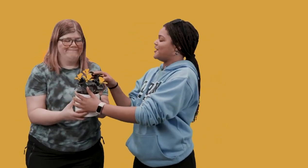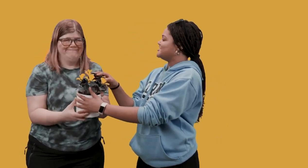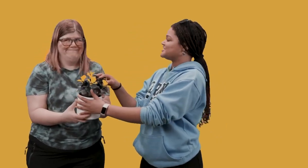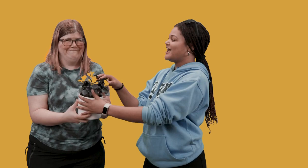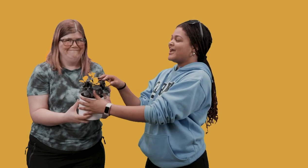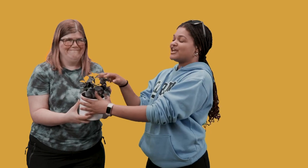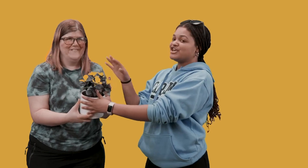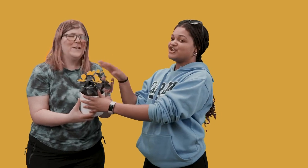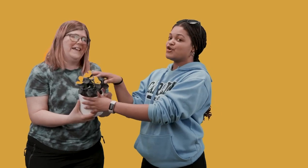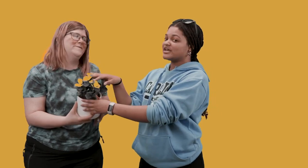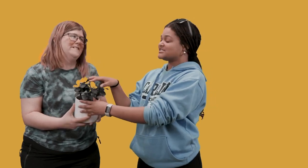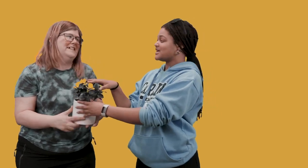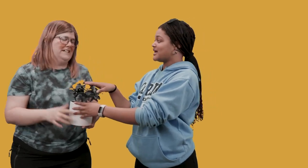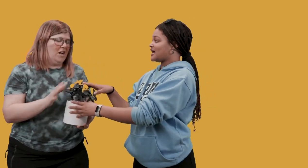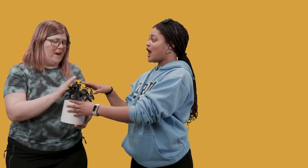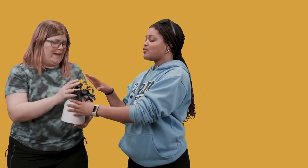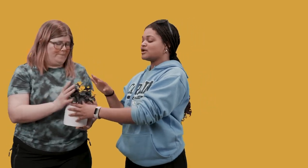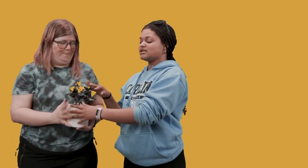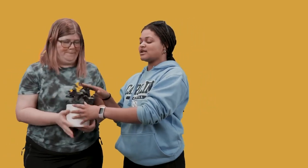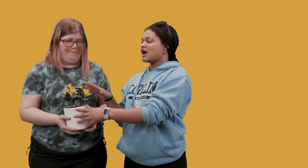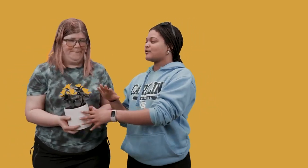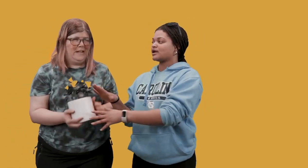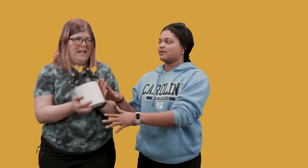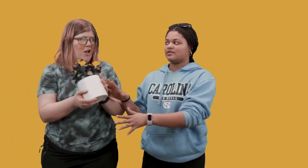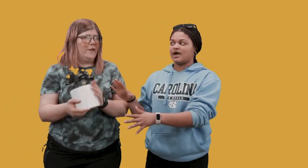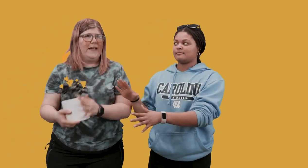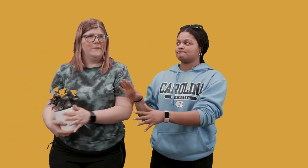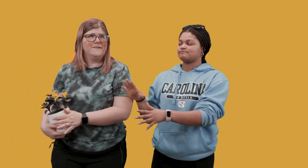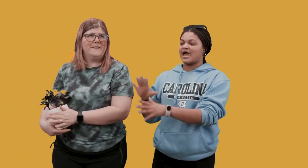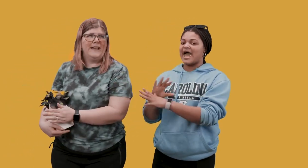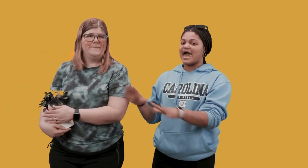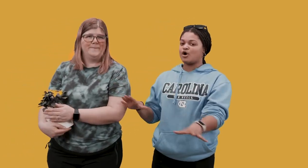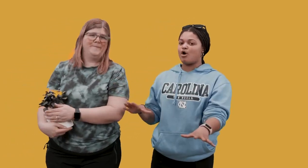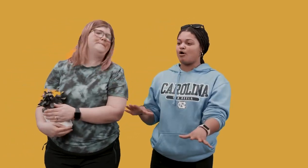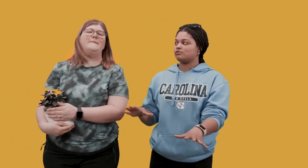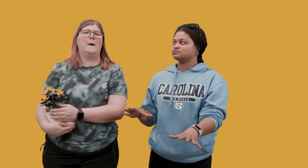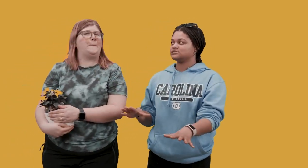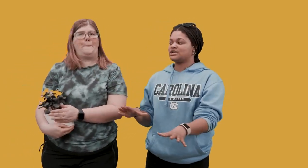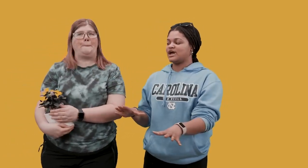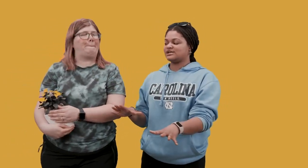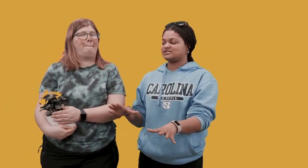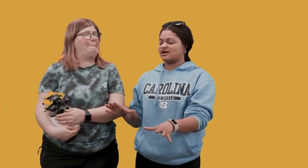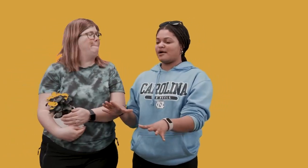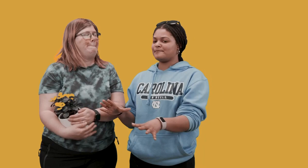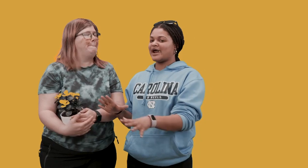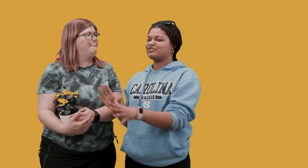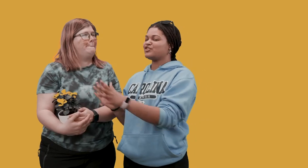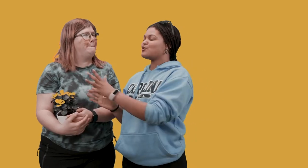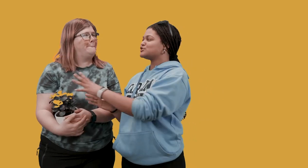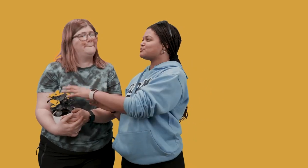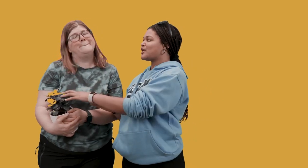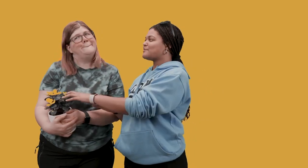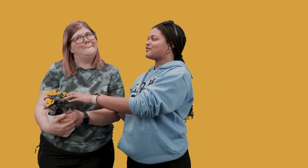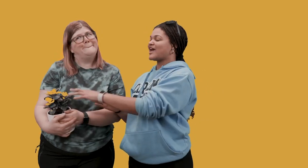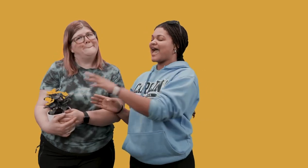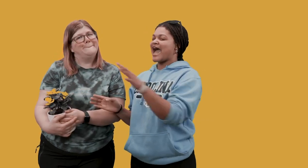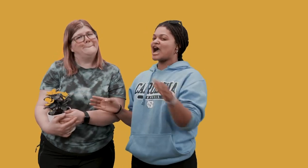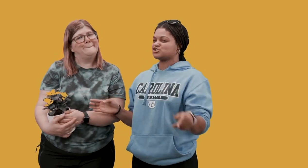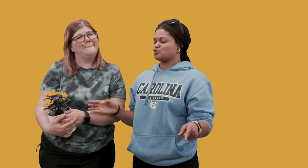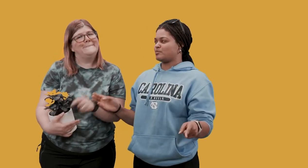you'll get sick i would not recommend that okay i won't do that at all no yes um but i think we should pray about that actual